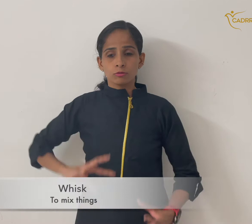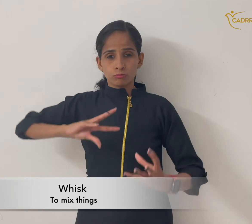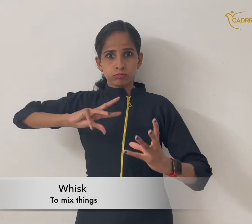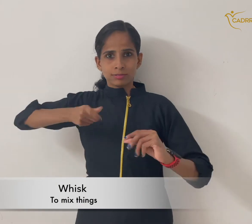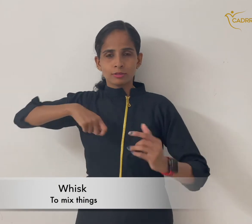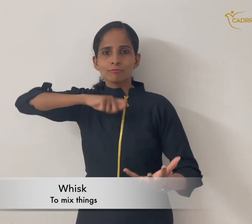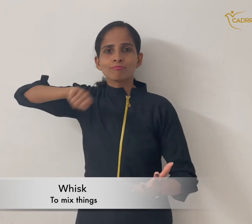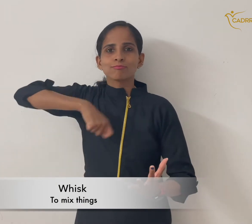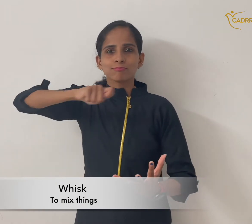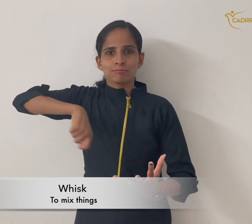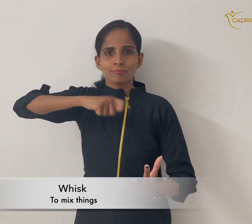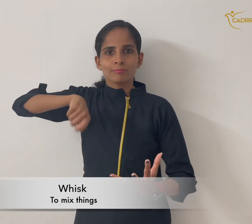Whisk